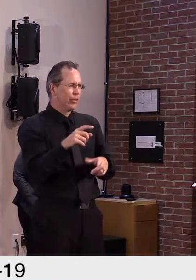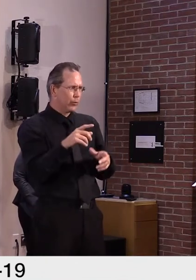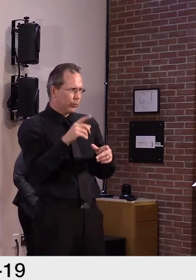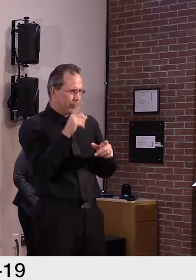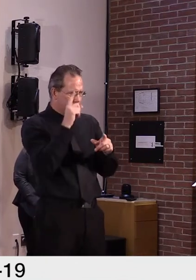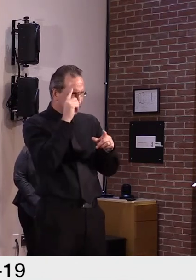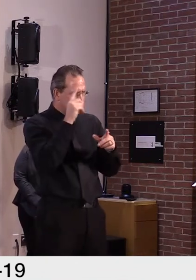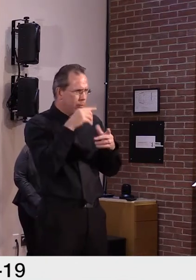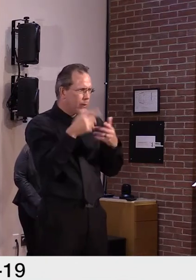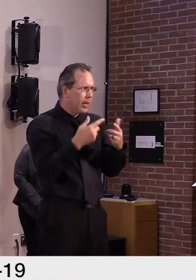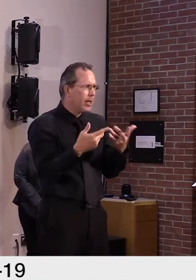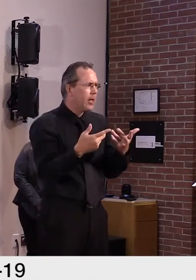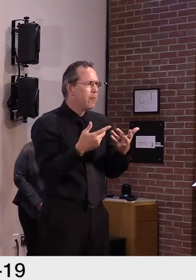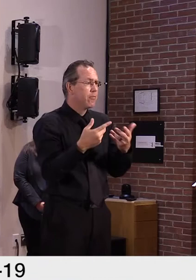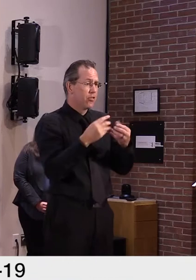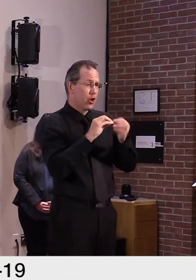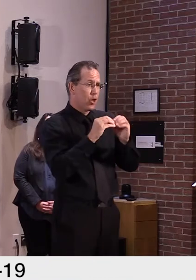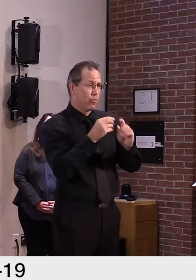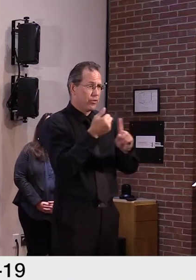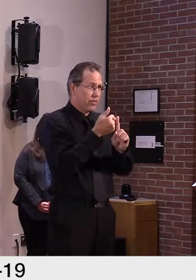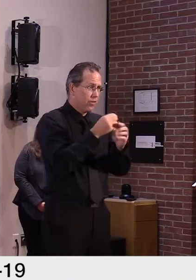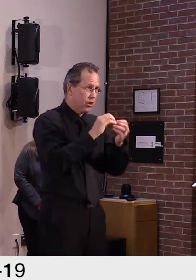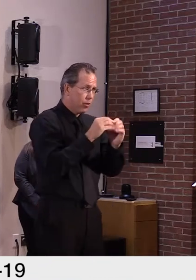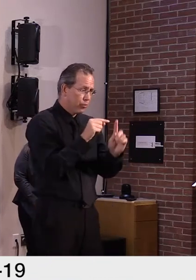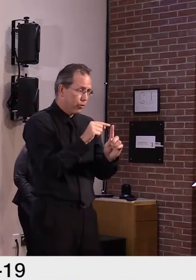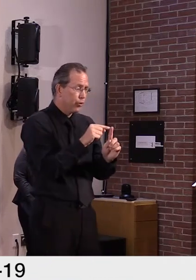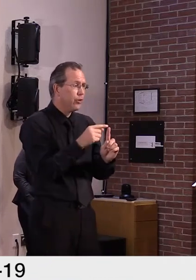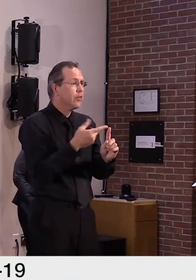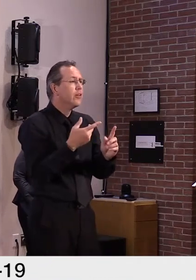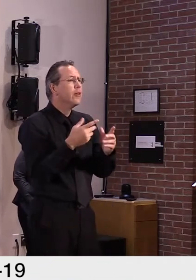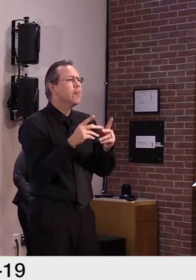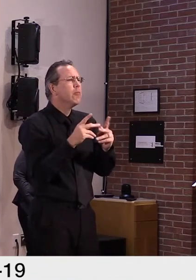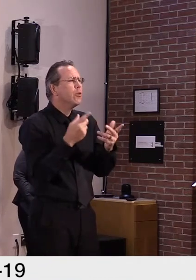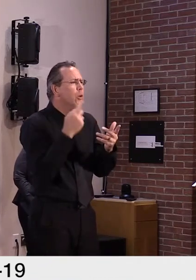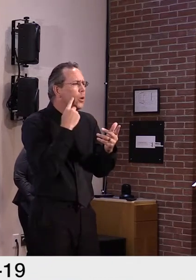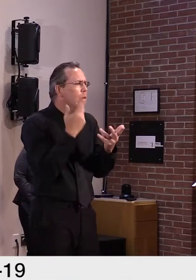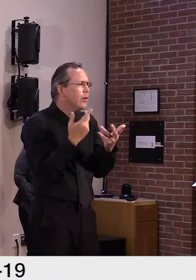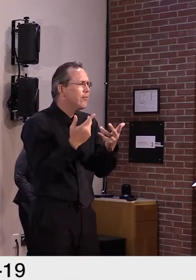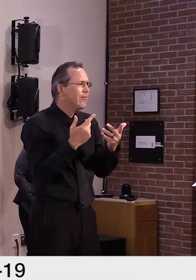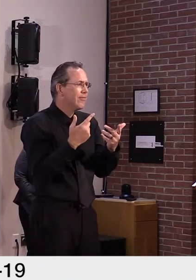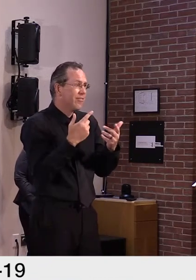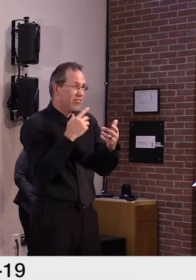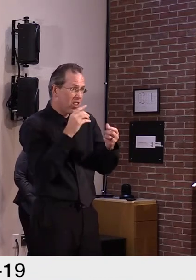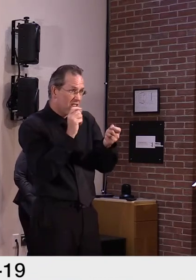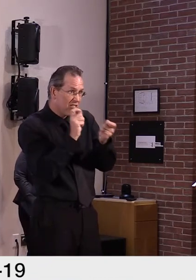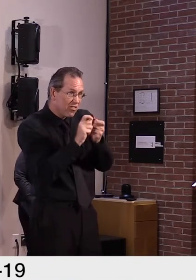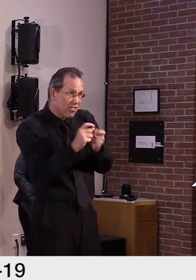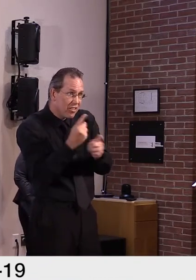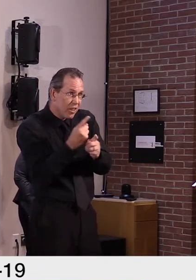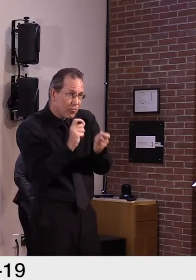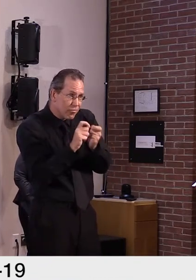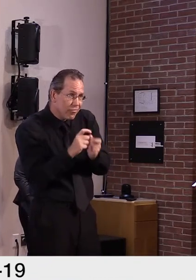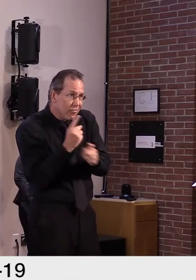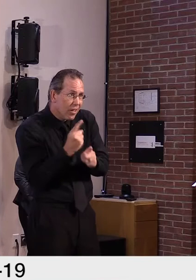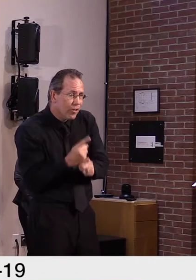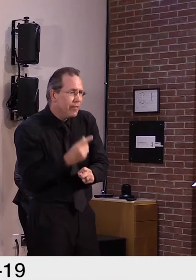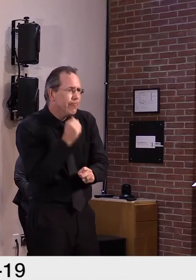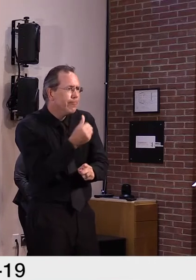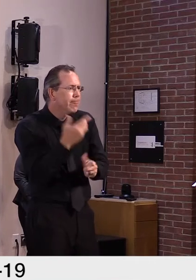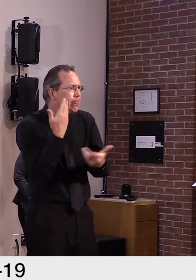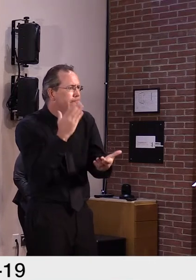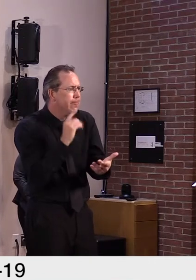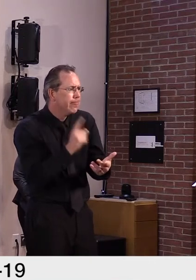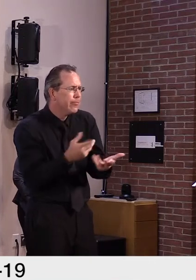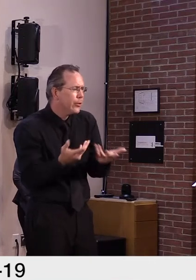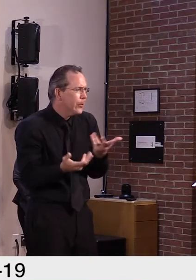of this virus to infect people and the people don't know they're infected because they